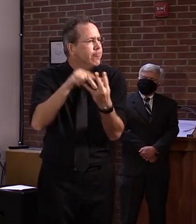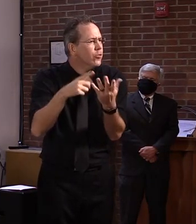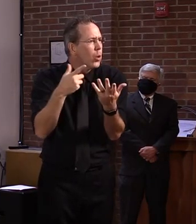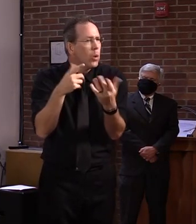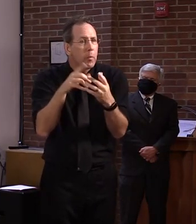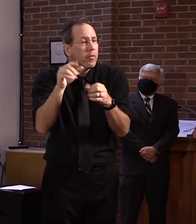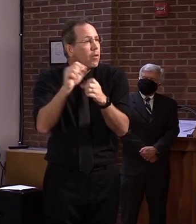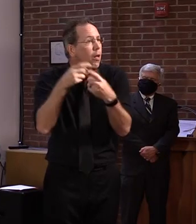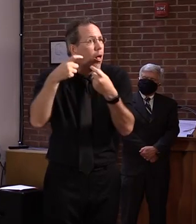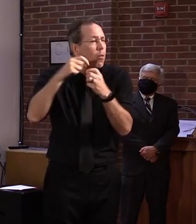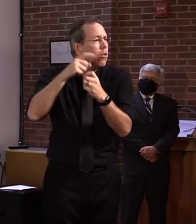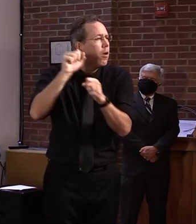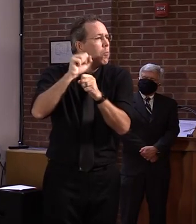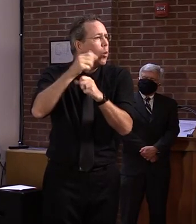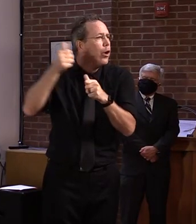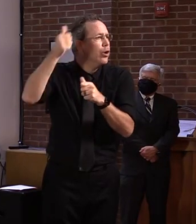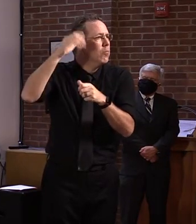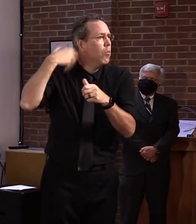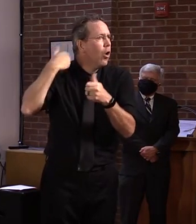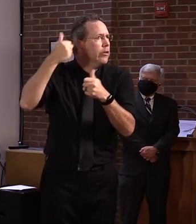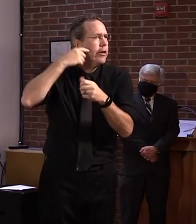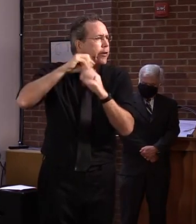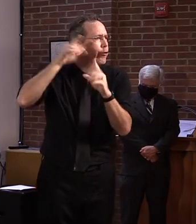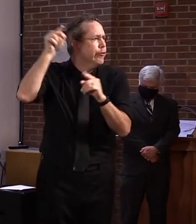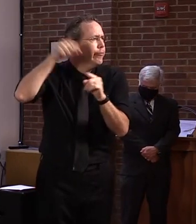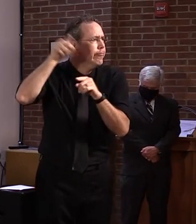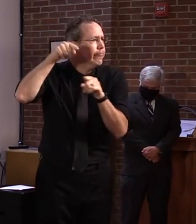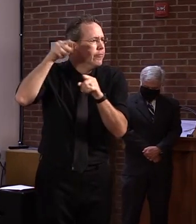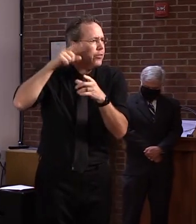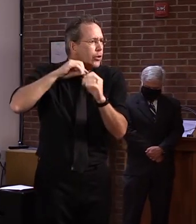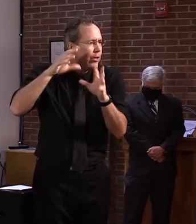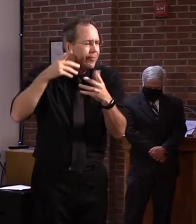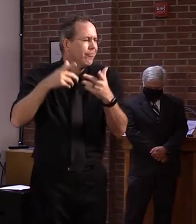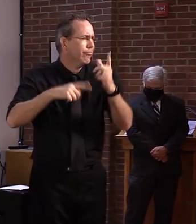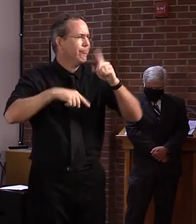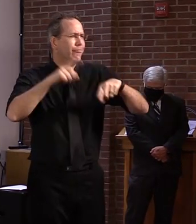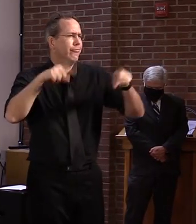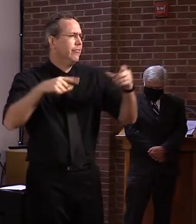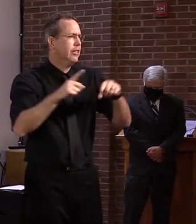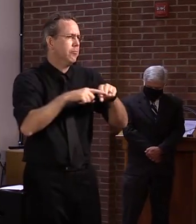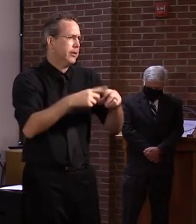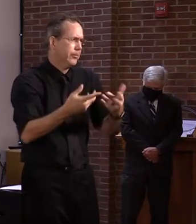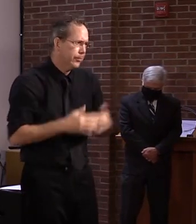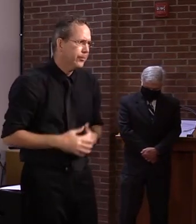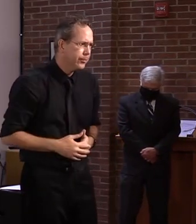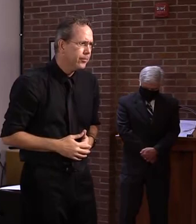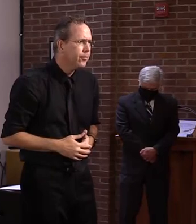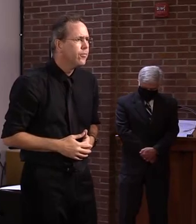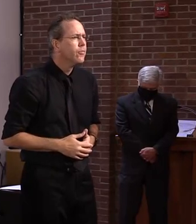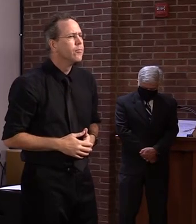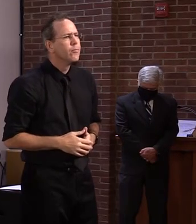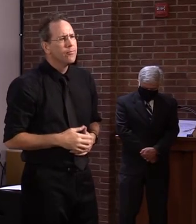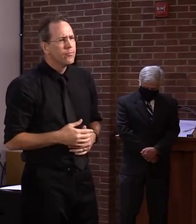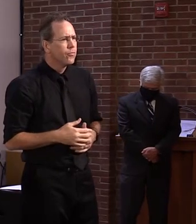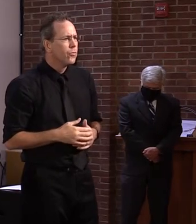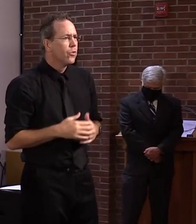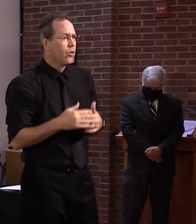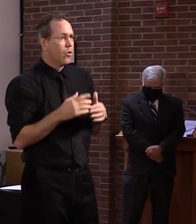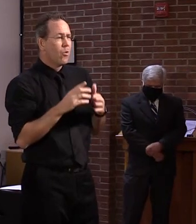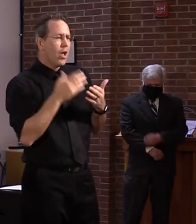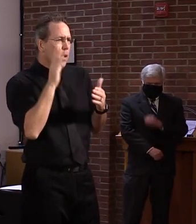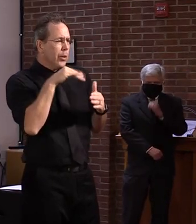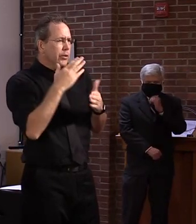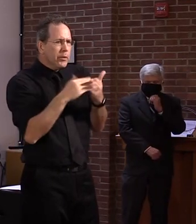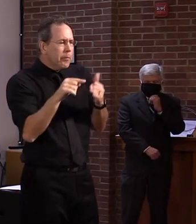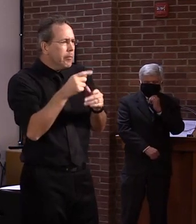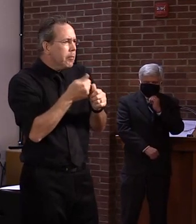facts that are on the claim. So we are working through what is the, you know, consider the backlog. Our ultimate